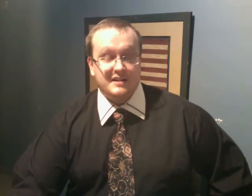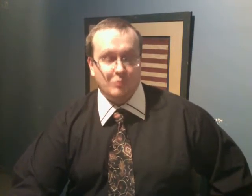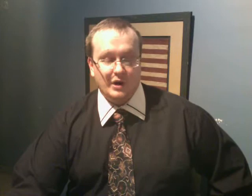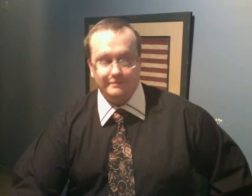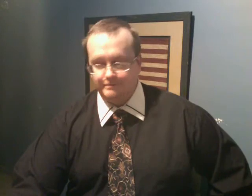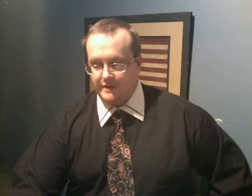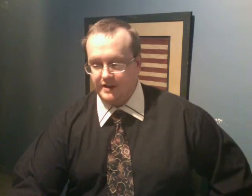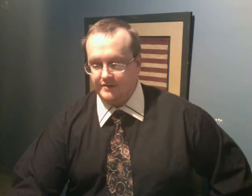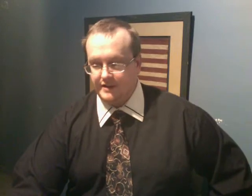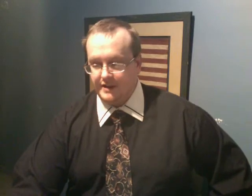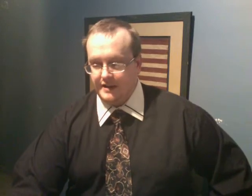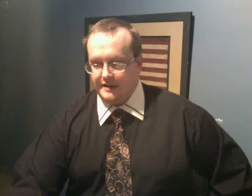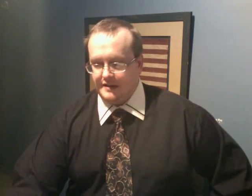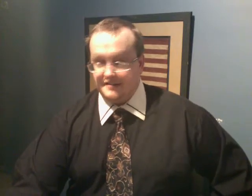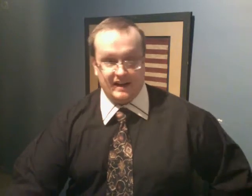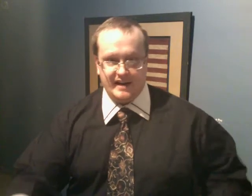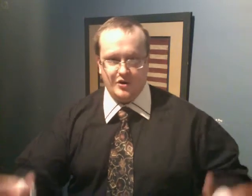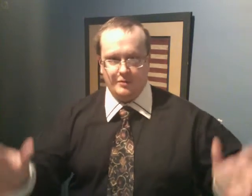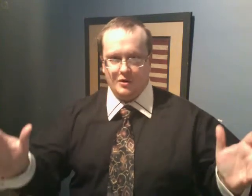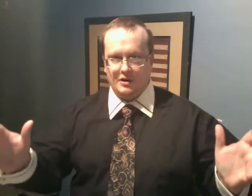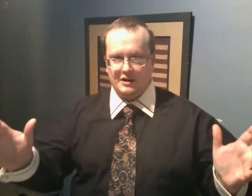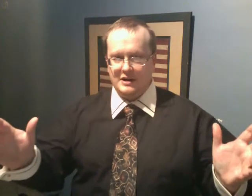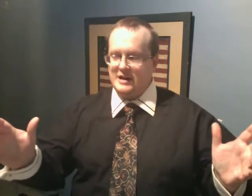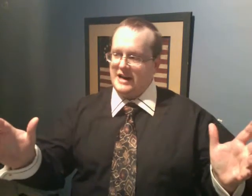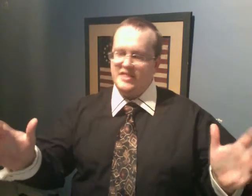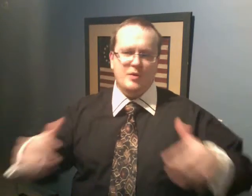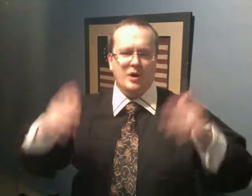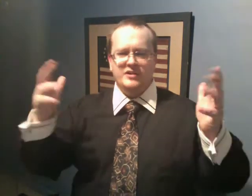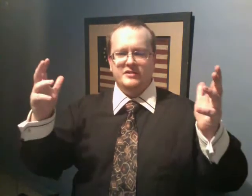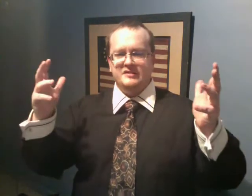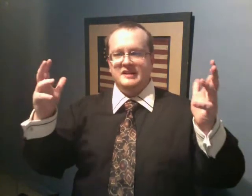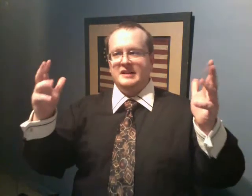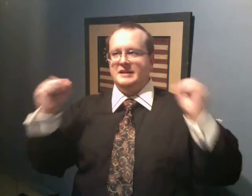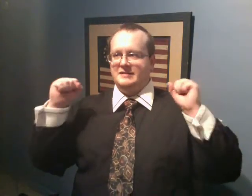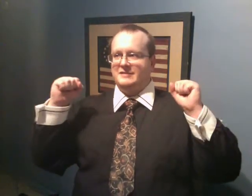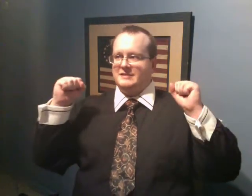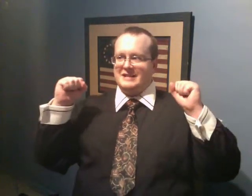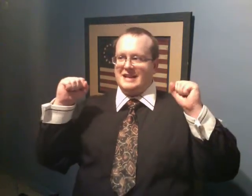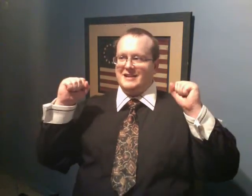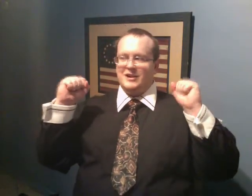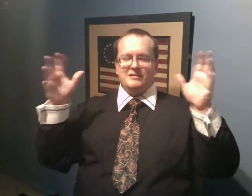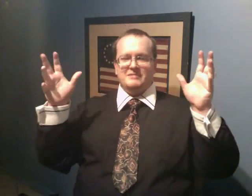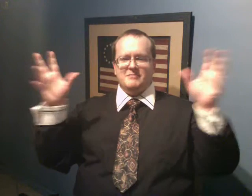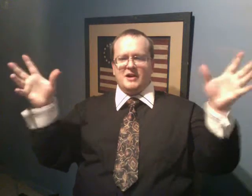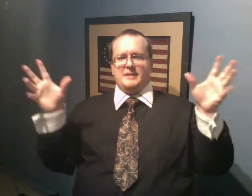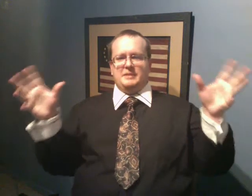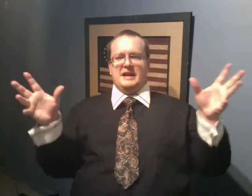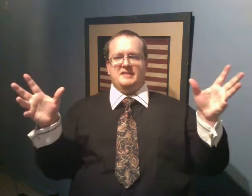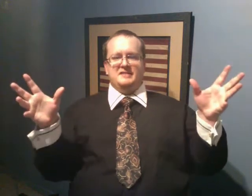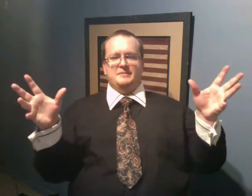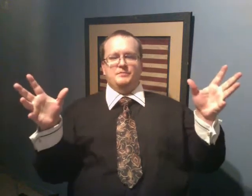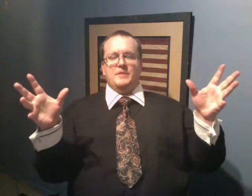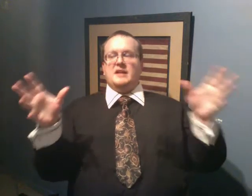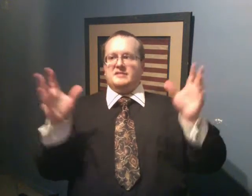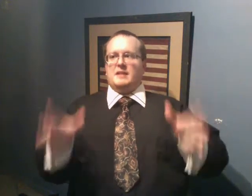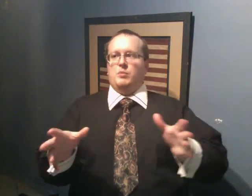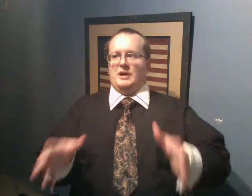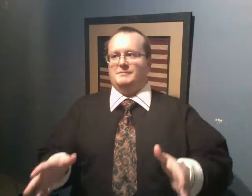step one of selling your book and the wonders of the current marketplace. Step one.